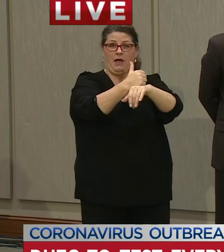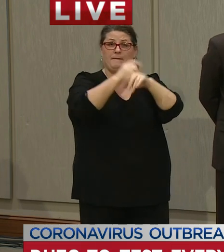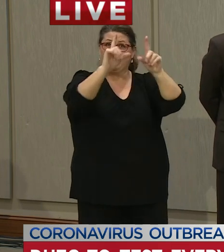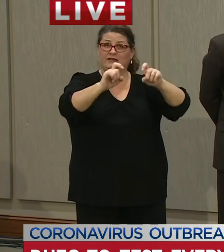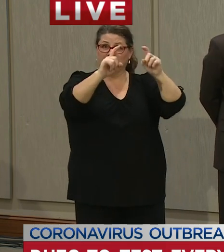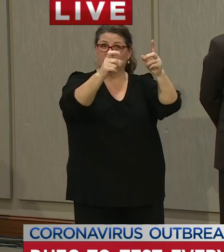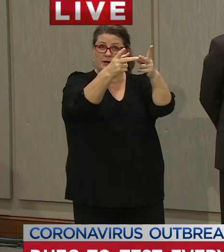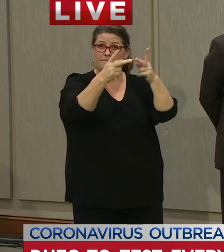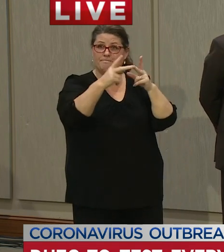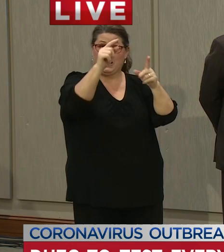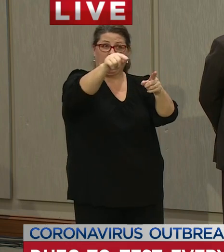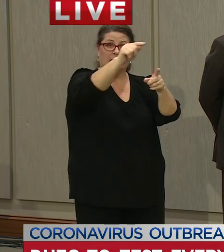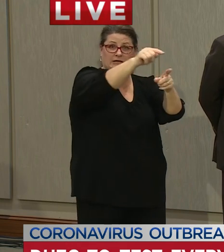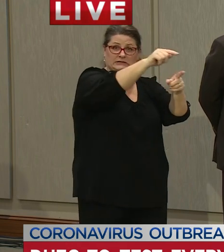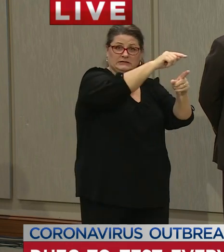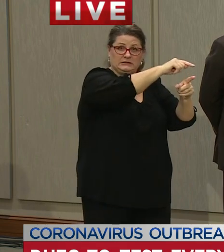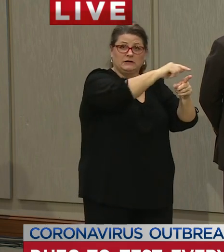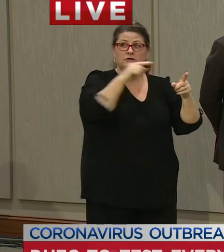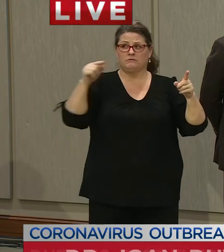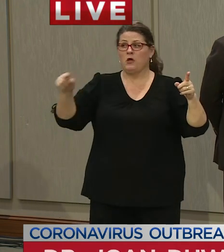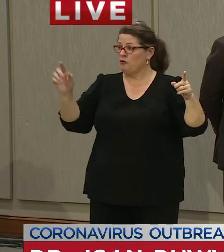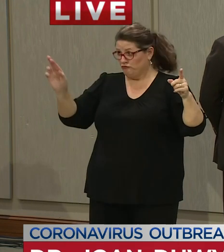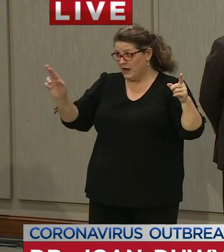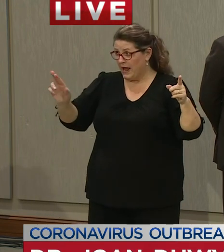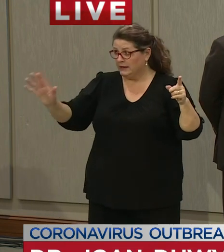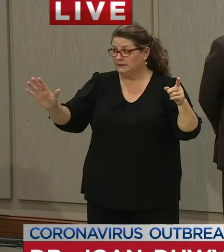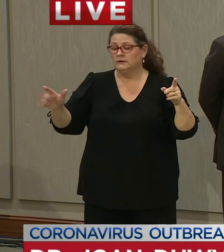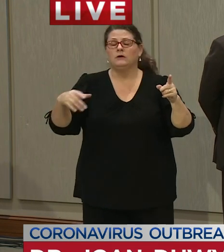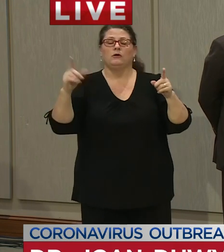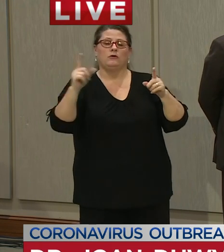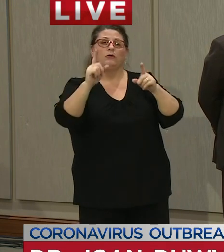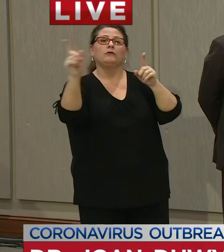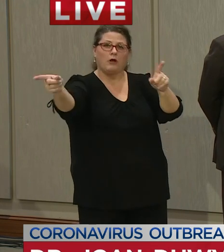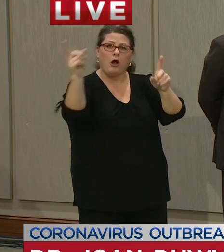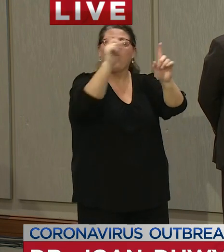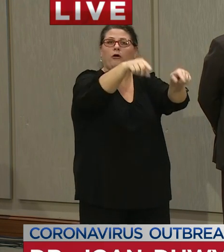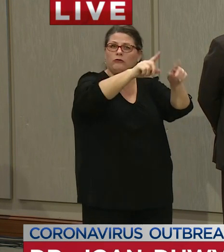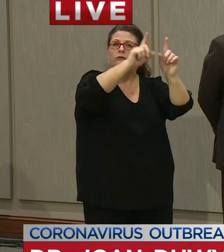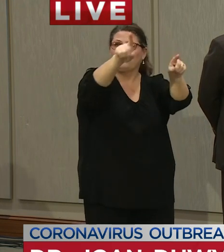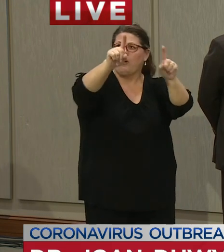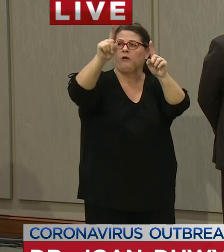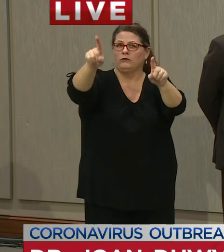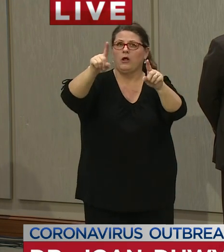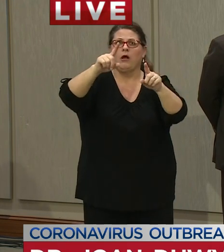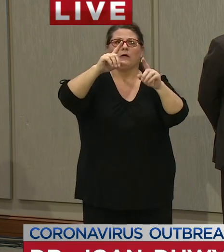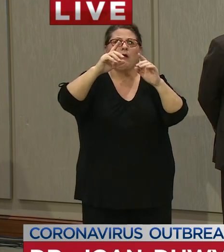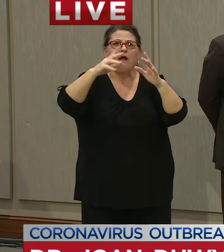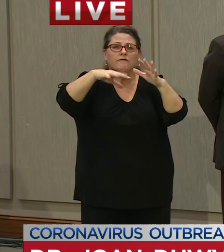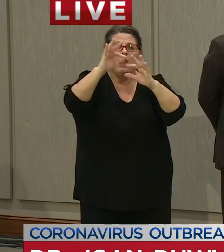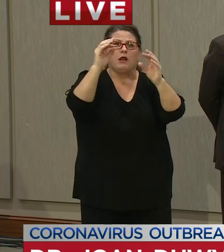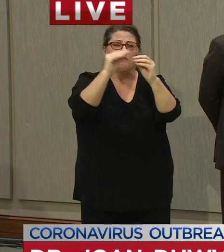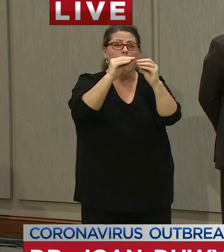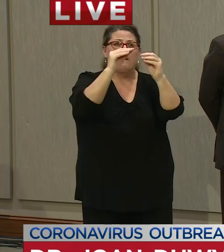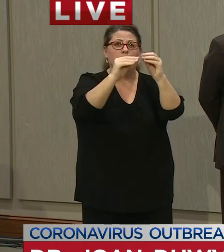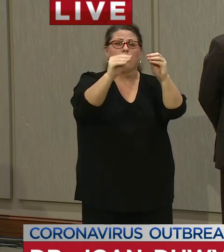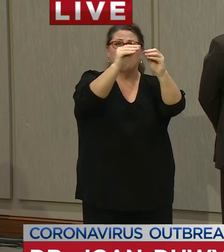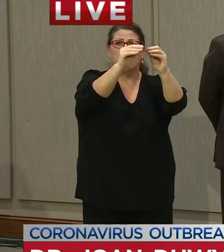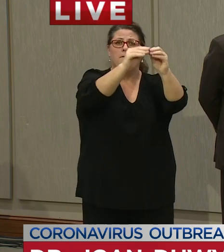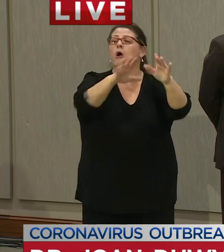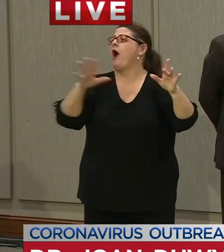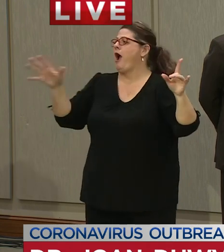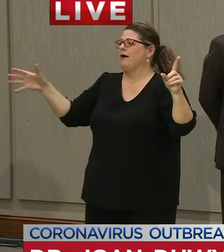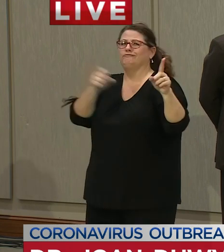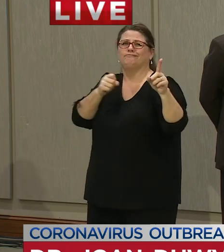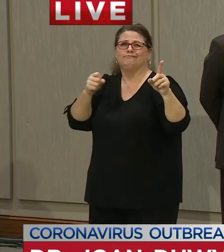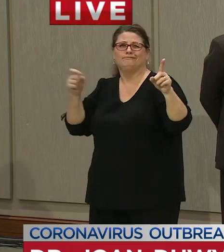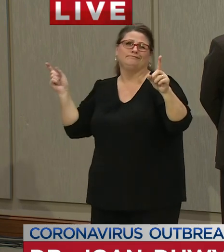increased numbers of of positive um individuals like the governor said we will have those contact tracers available to